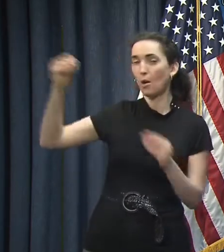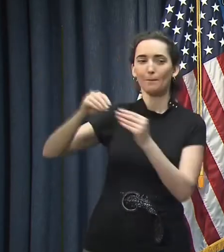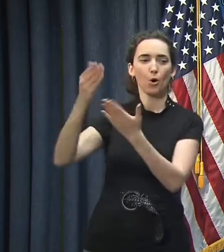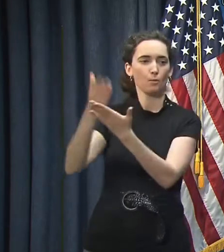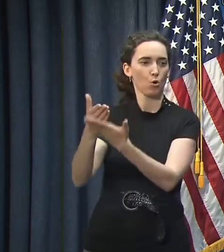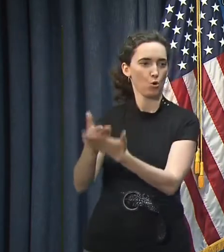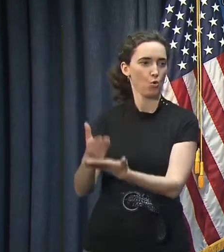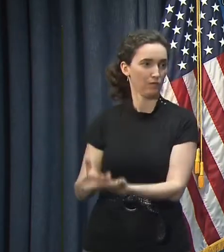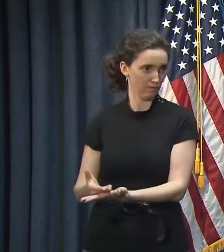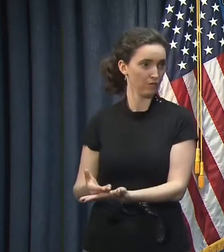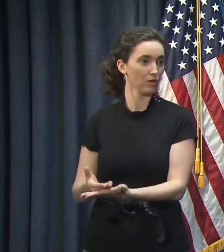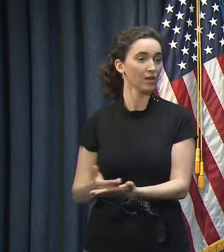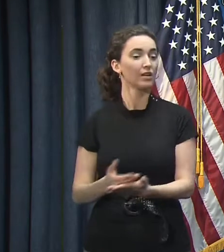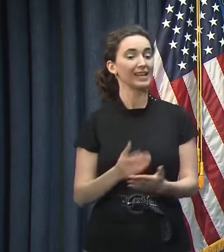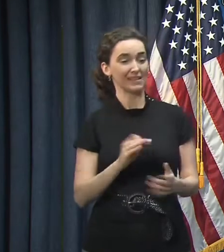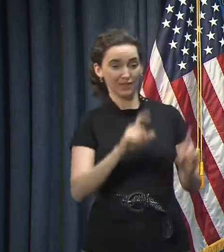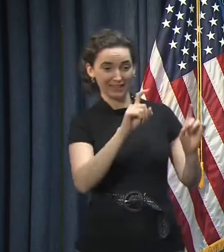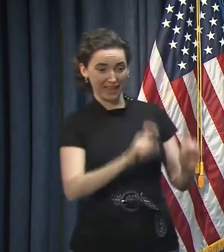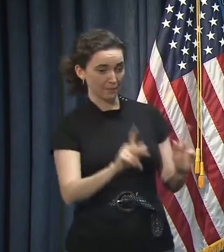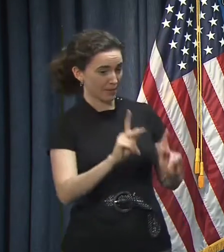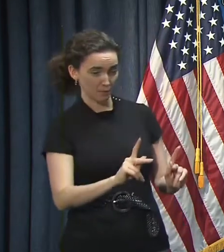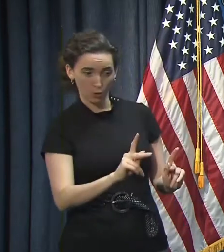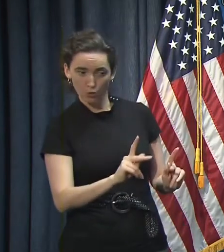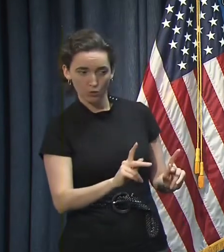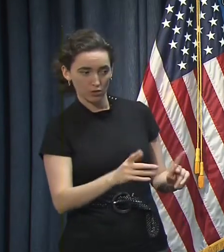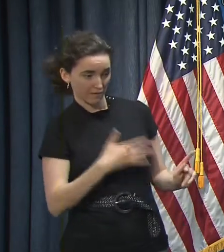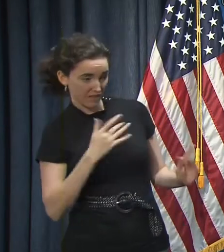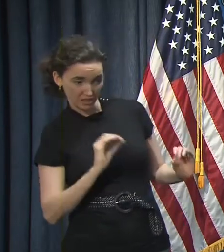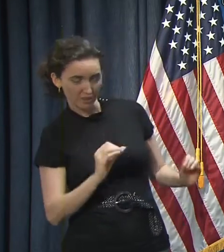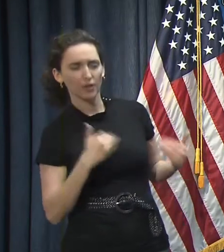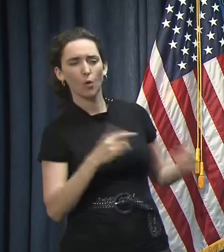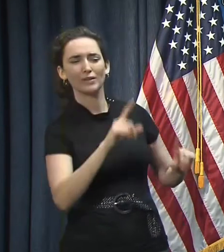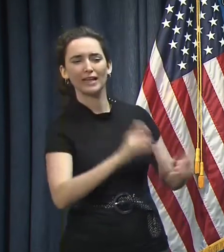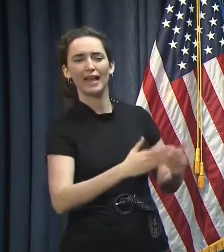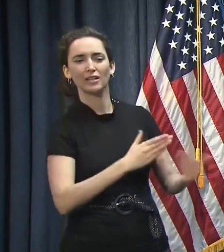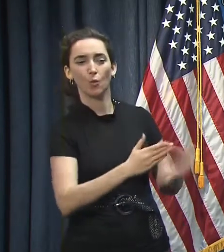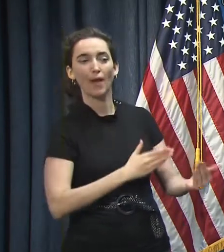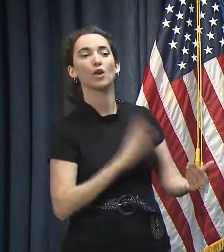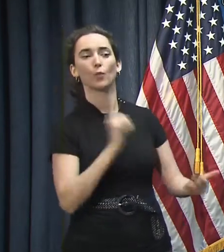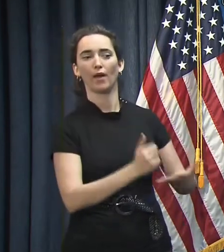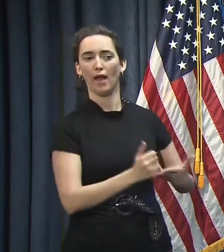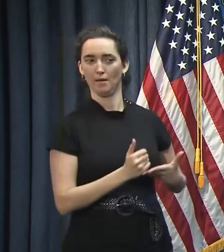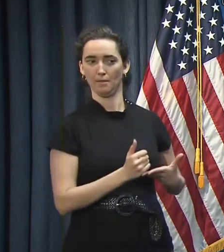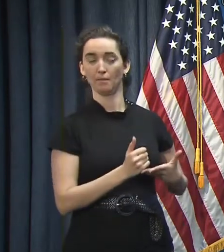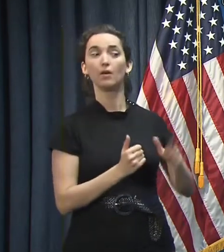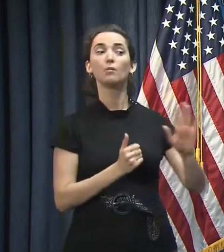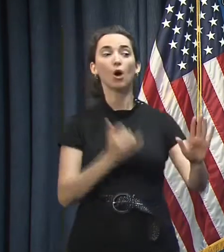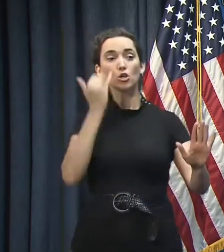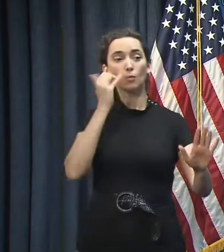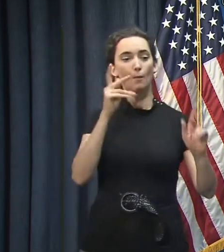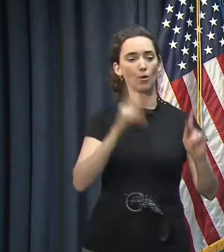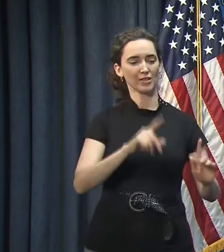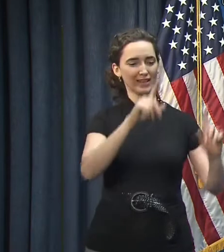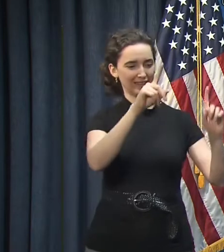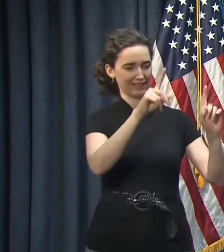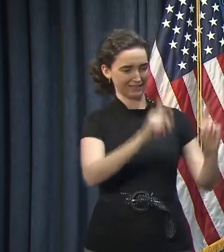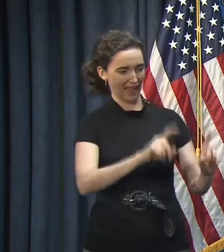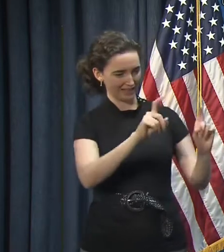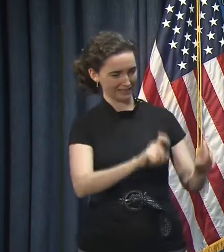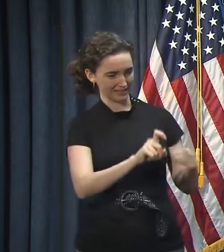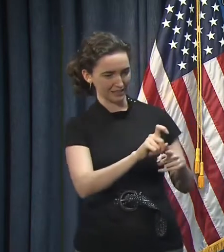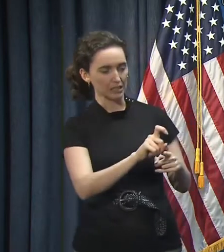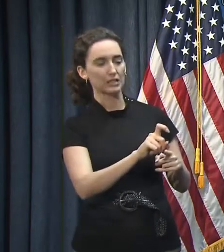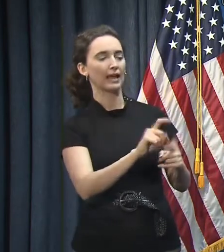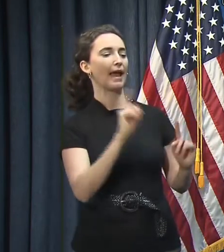asymptomatic testing is going to be helpful for those individuals. Now, if somebody tests negative, everything that we said before